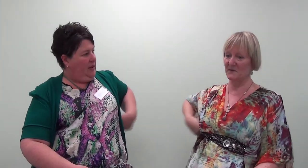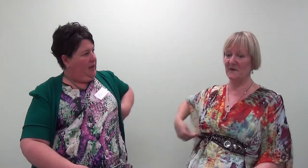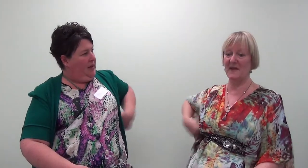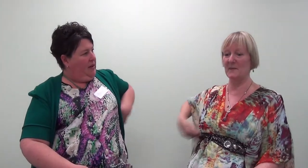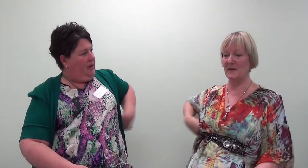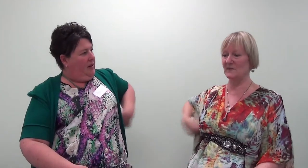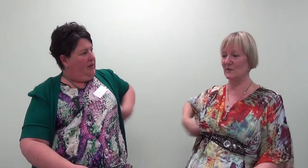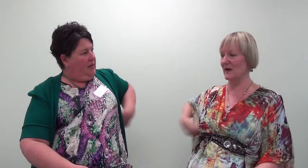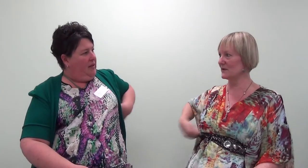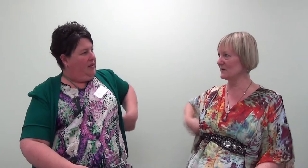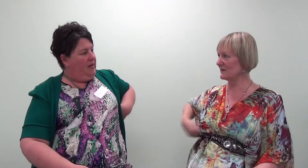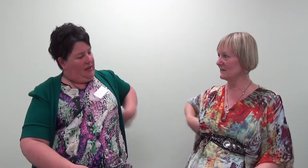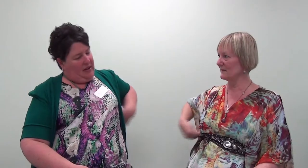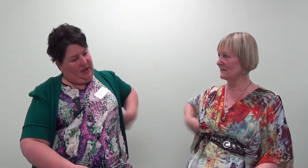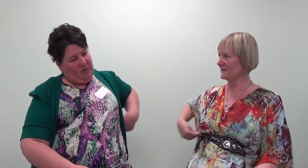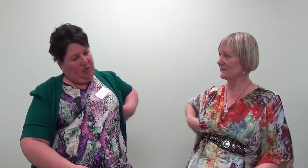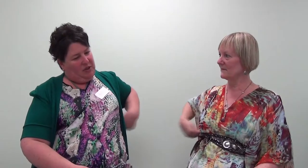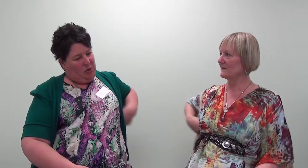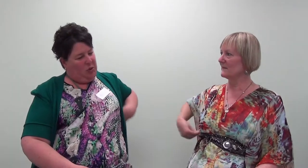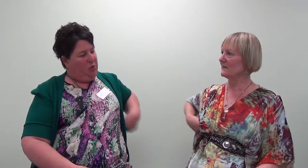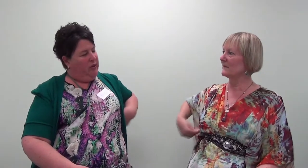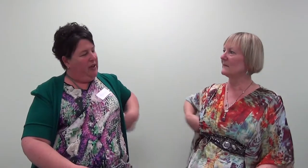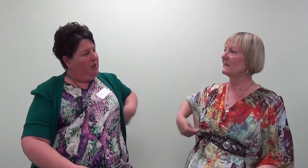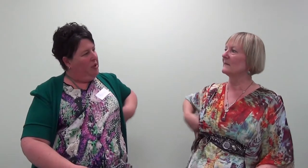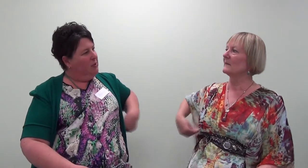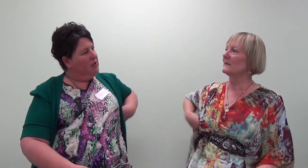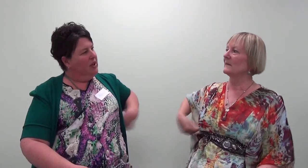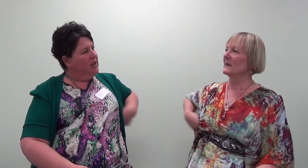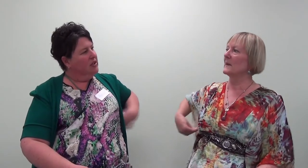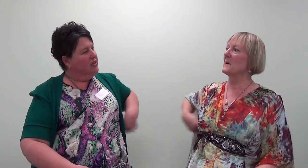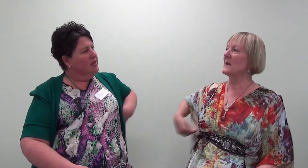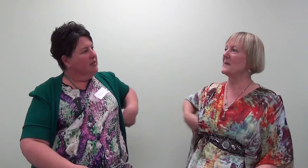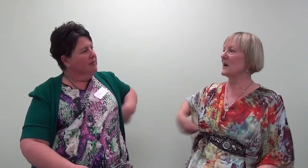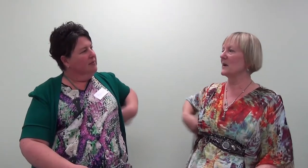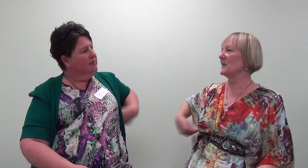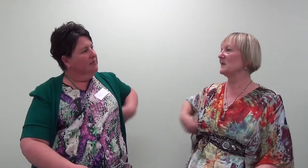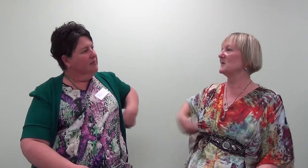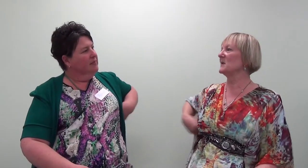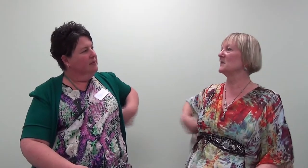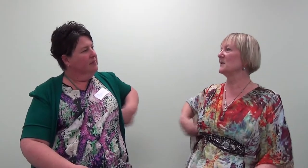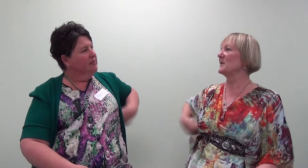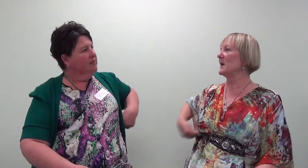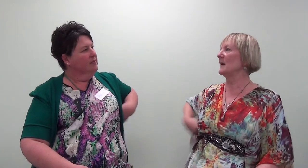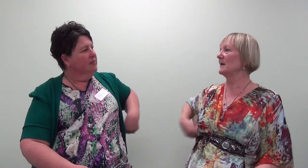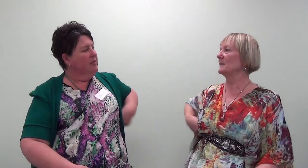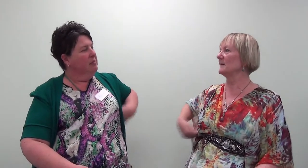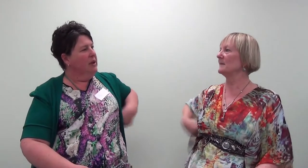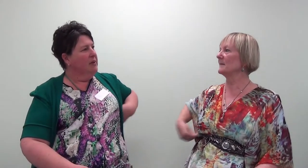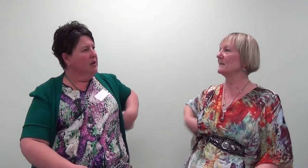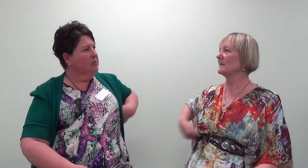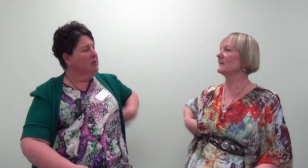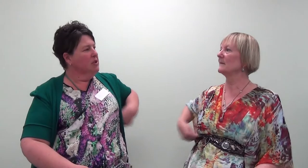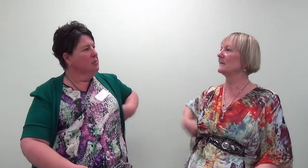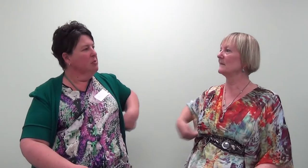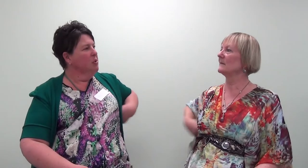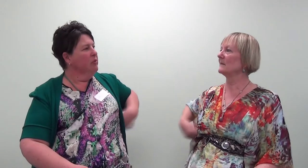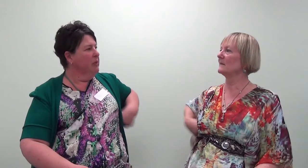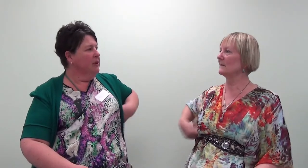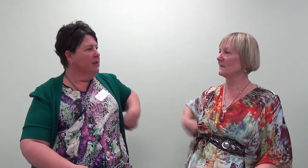for other people's reactions. But maybe I can be responsible for mine. But maybe I can be responsible for mine.